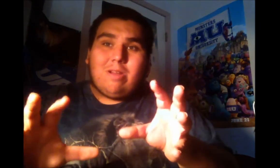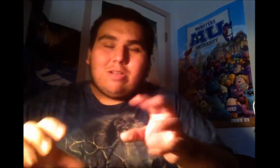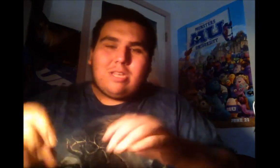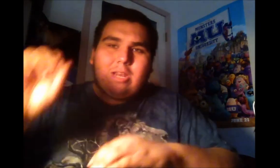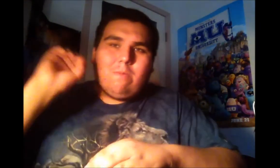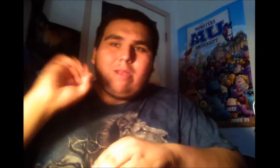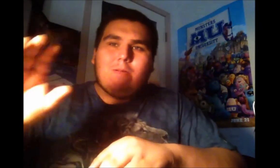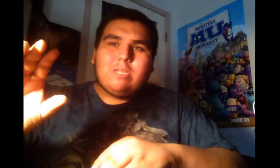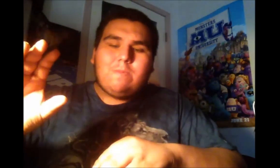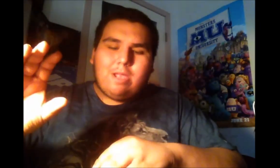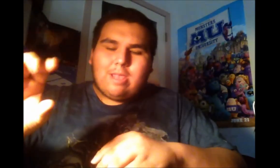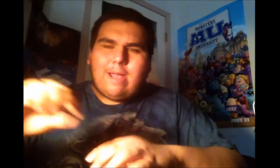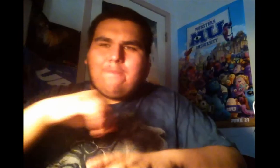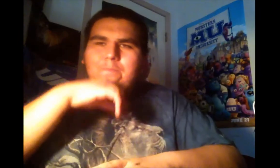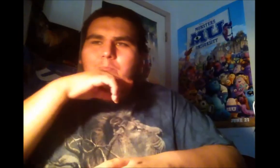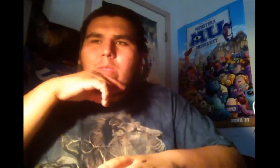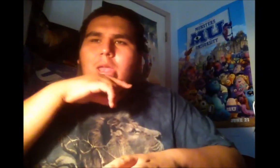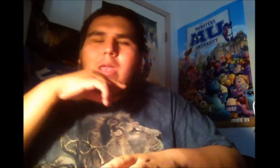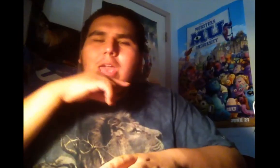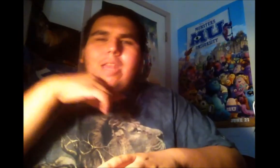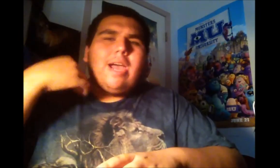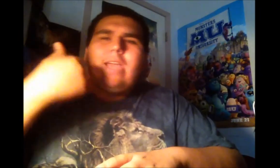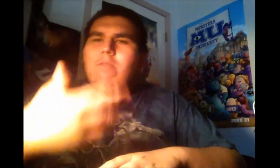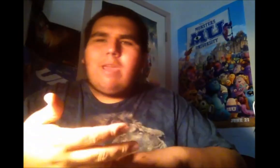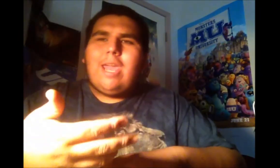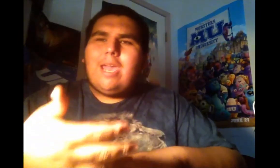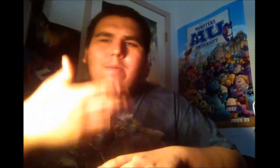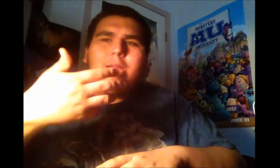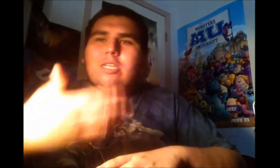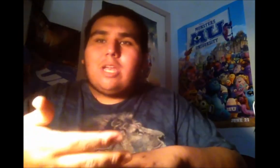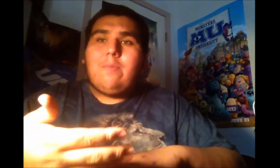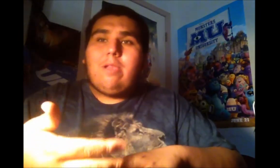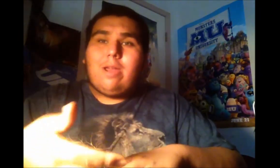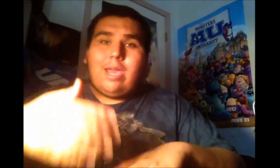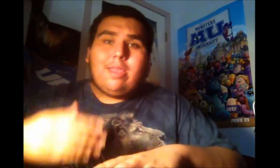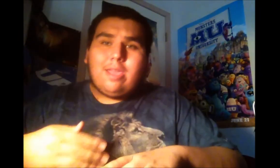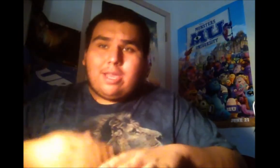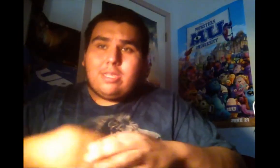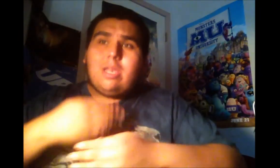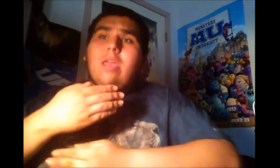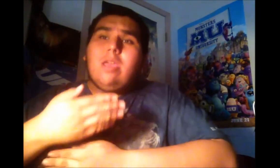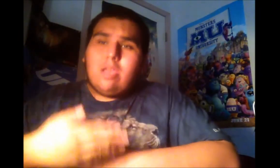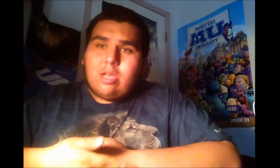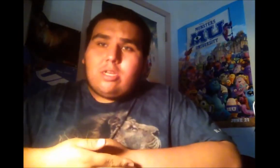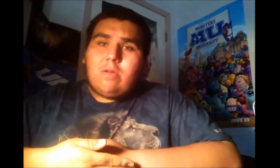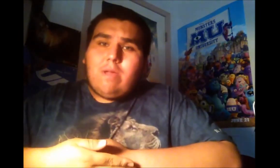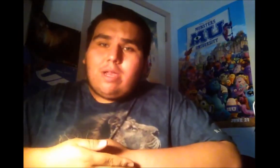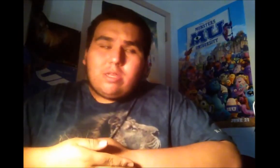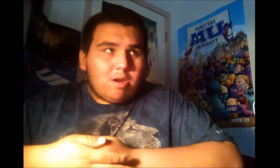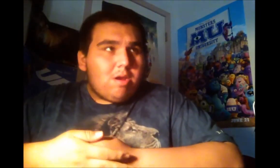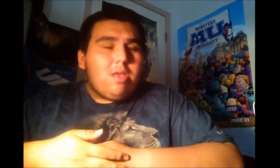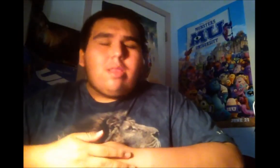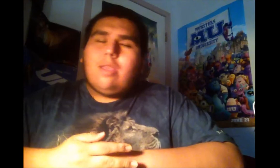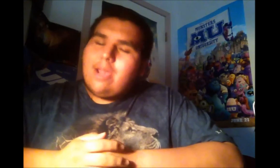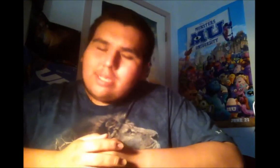understandable and I respect that. And I don't hate M. Night Shyamalan. I think he's a good director. The Last